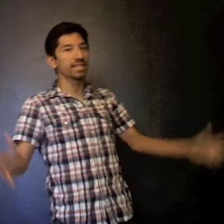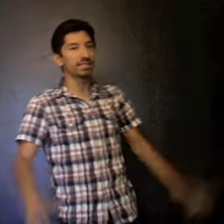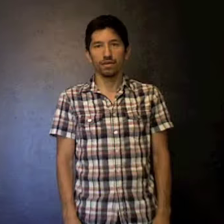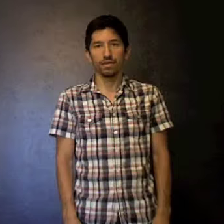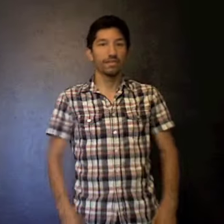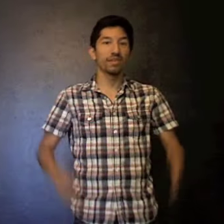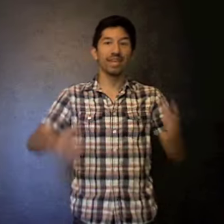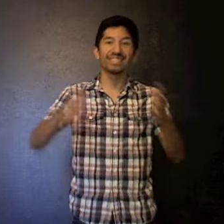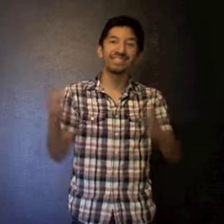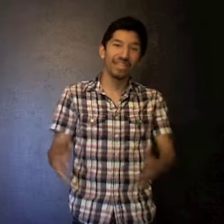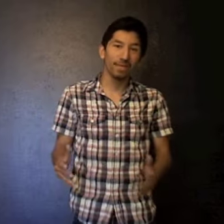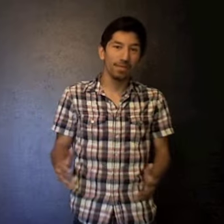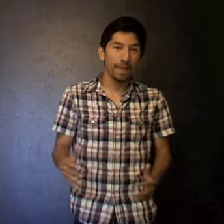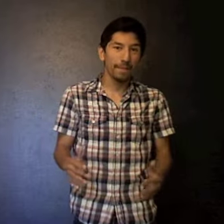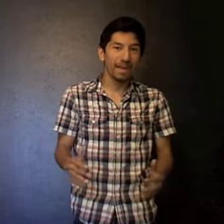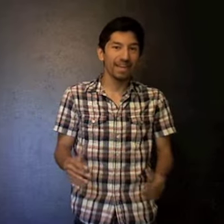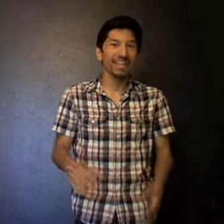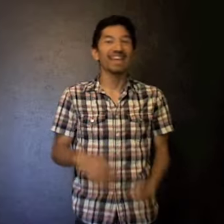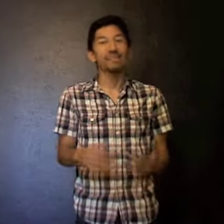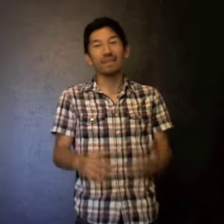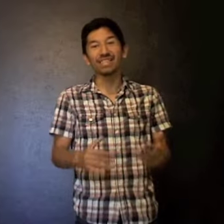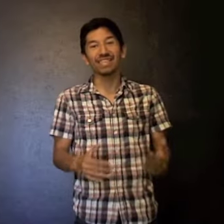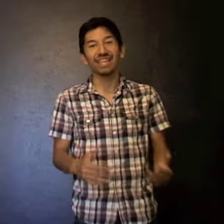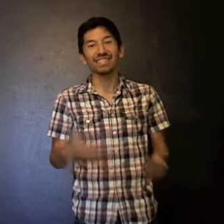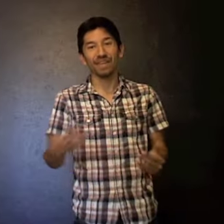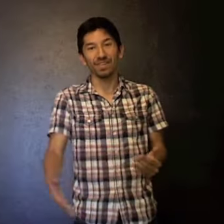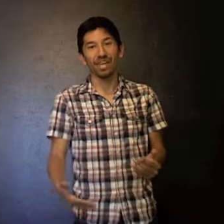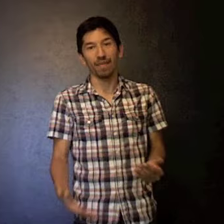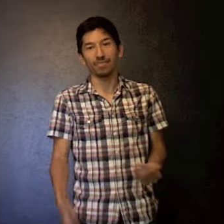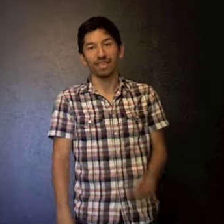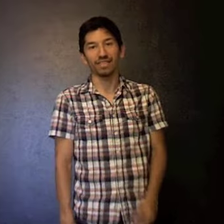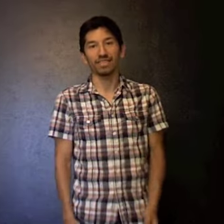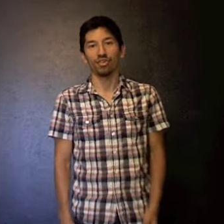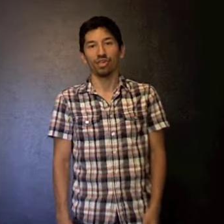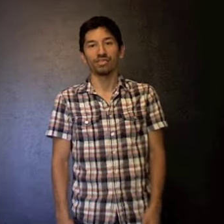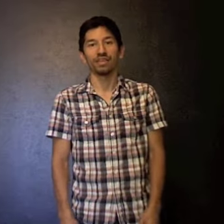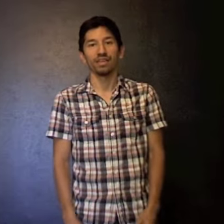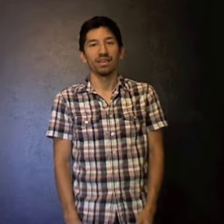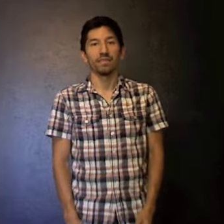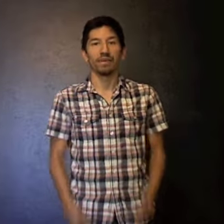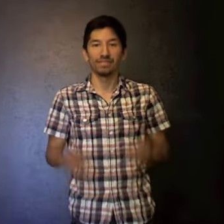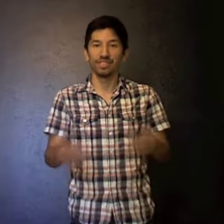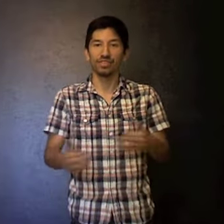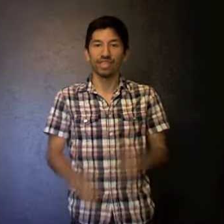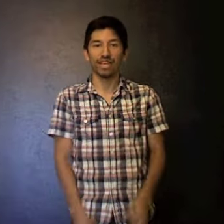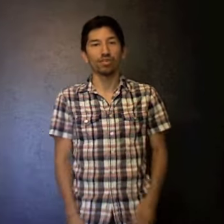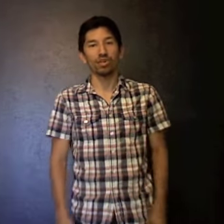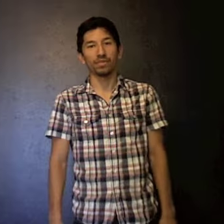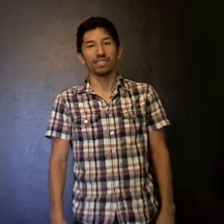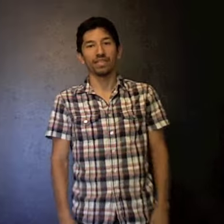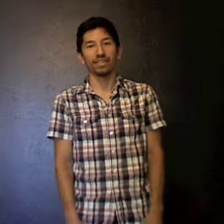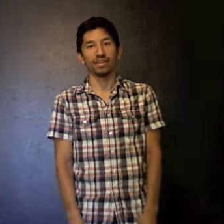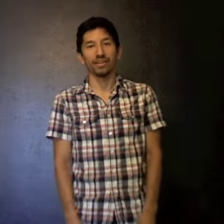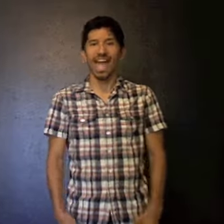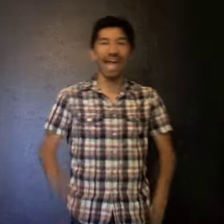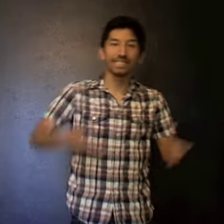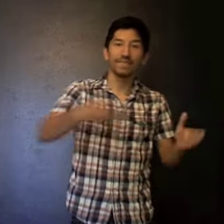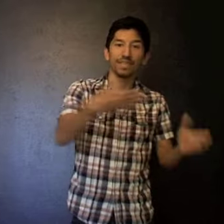But I'm going to stick with my pick. It might take seven games in that series. But I'm still saying Oklahoma City Thunder. As for the